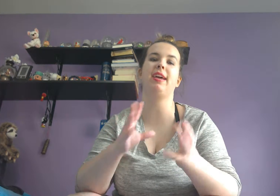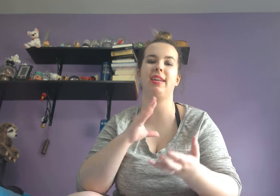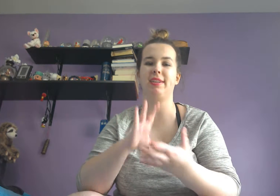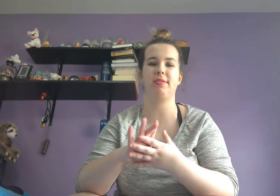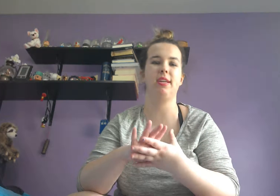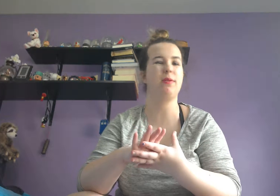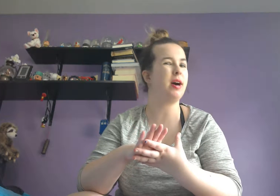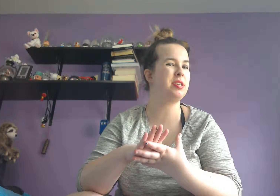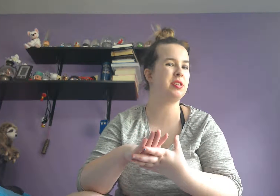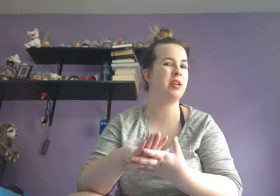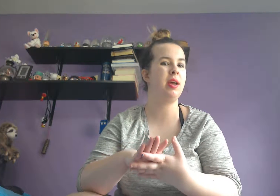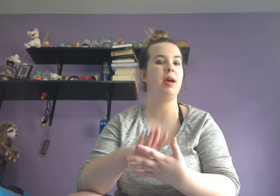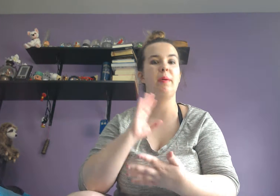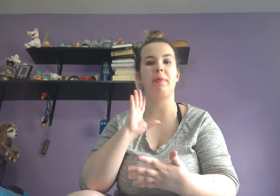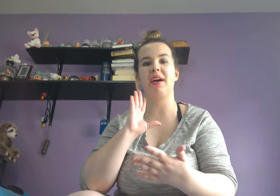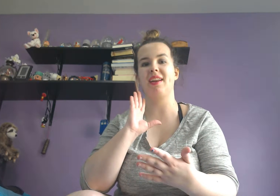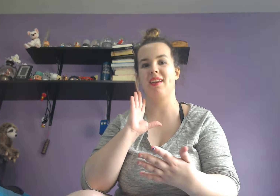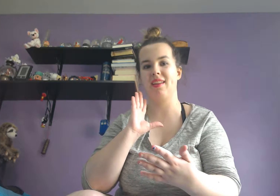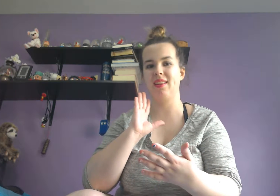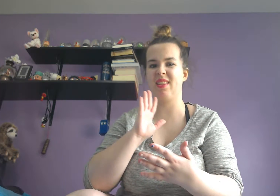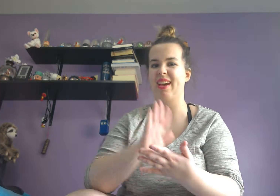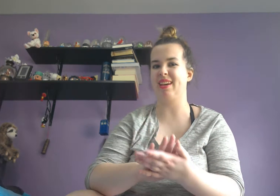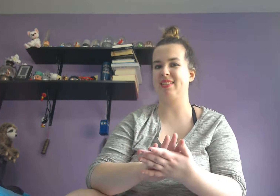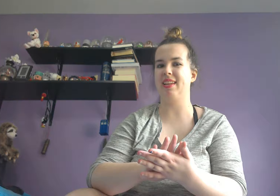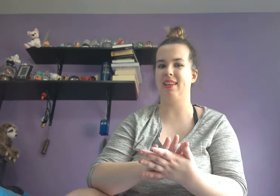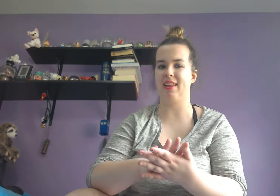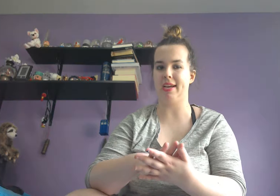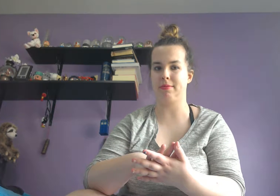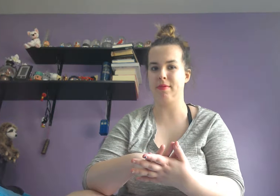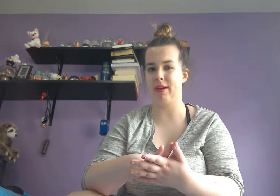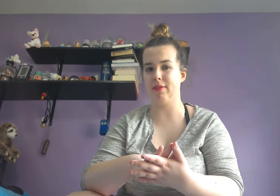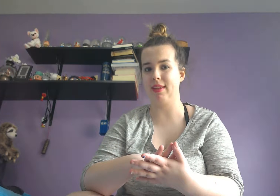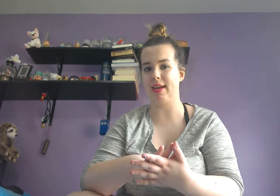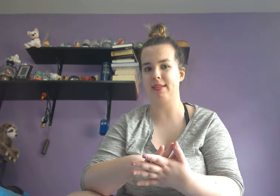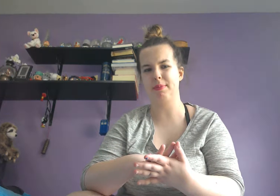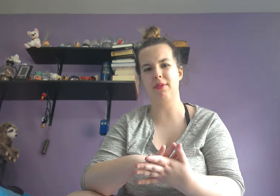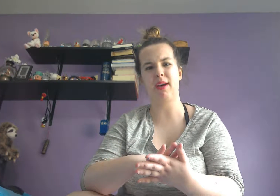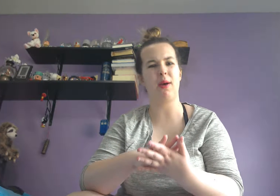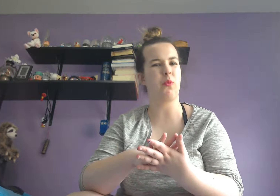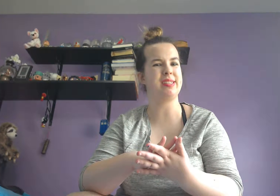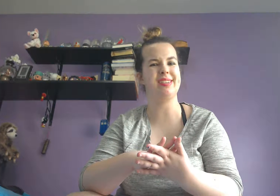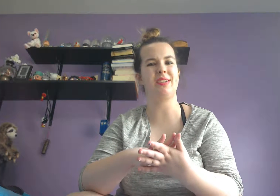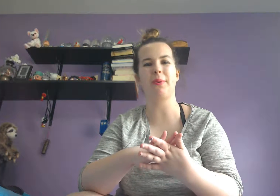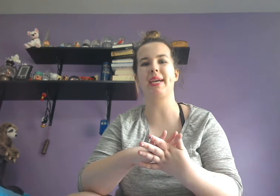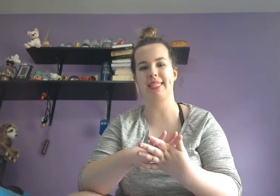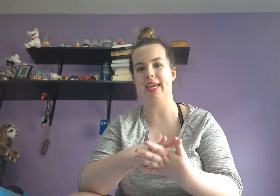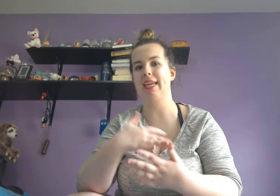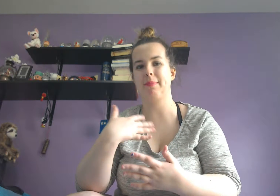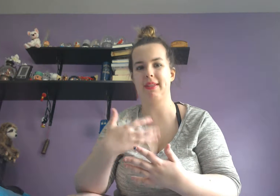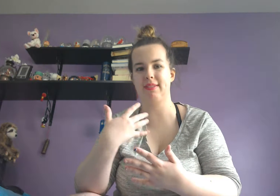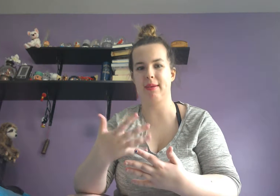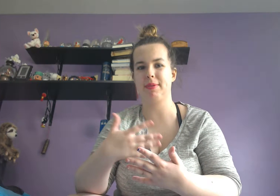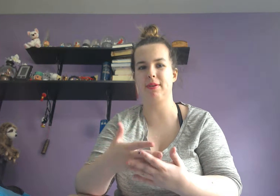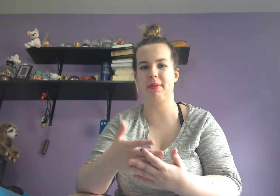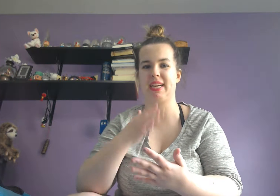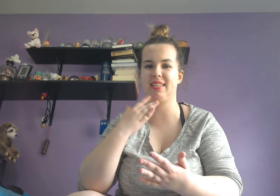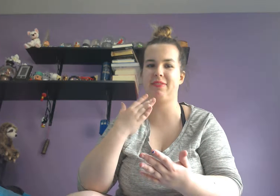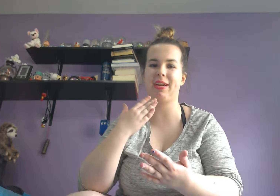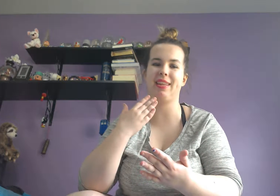and interesting to watch. But, like I said in the last review of the last episode, I wasn't too excited about this episode because of the fact that